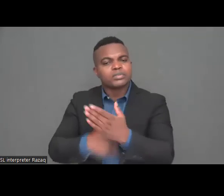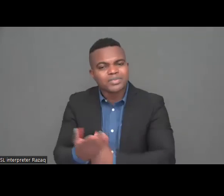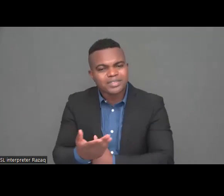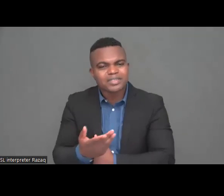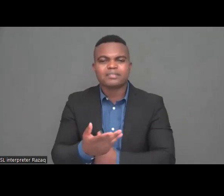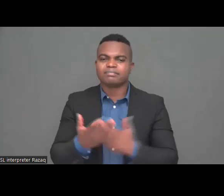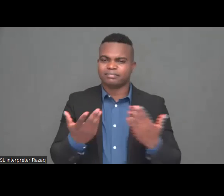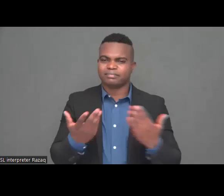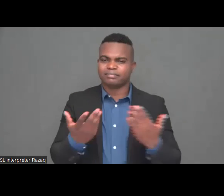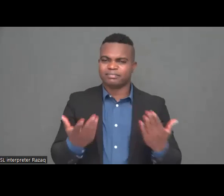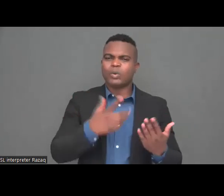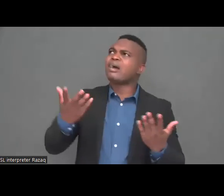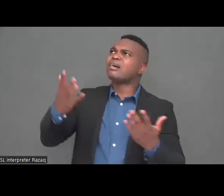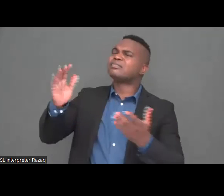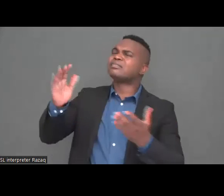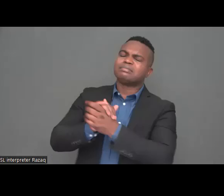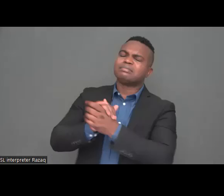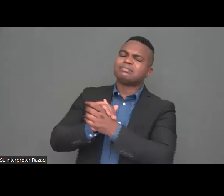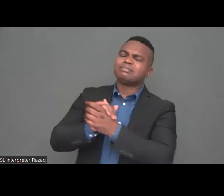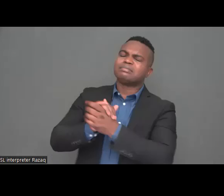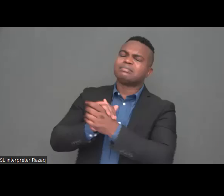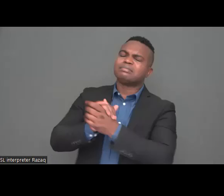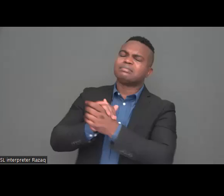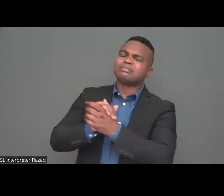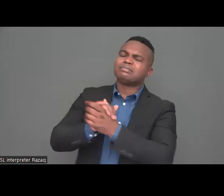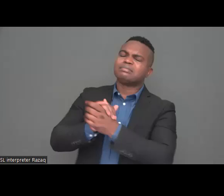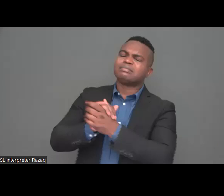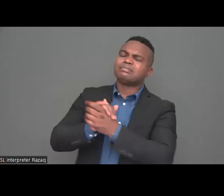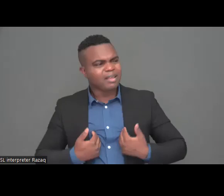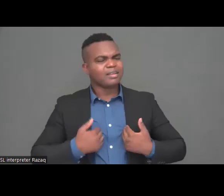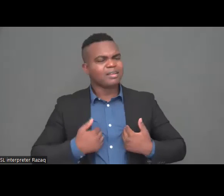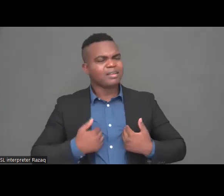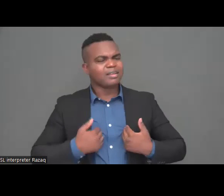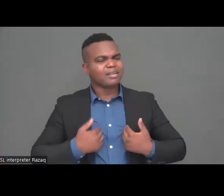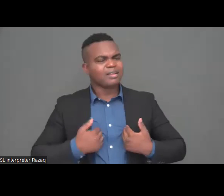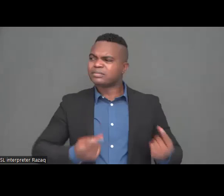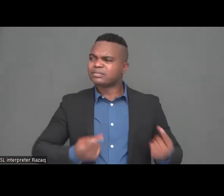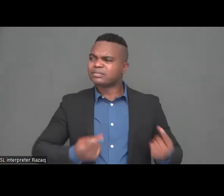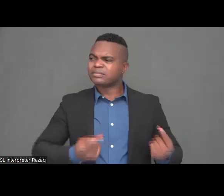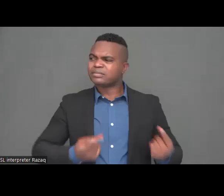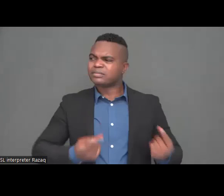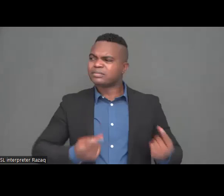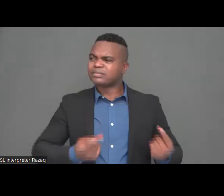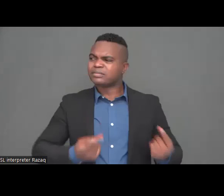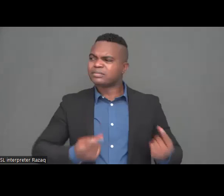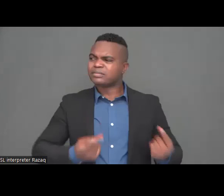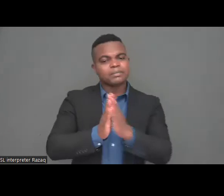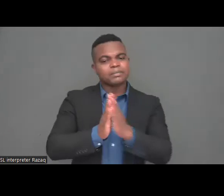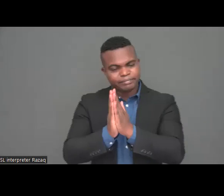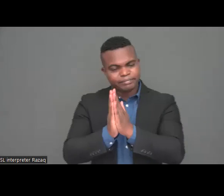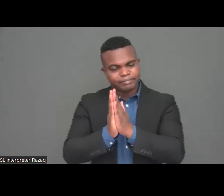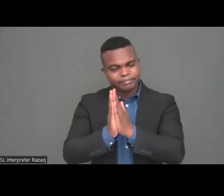we are begging you please stop this killer and provide a no-fly zone stop this thank you